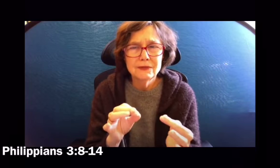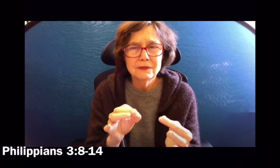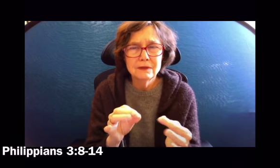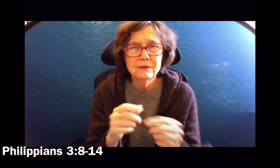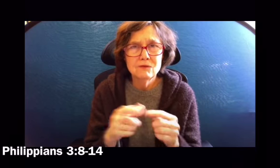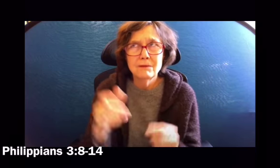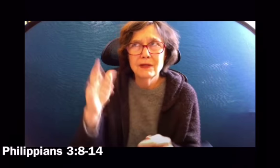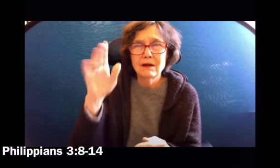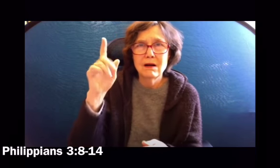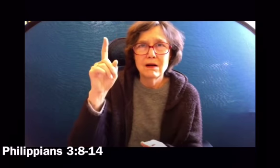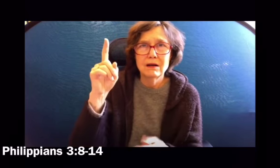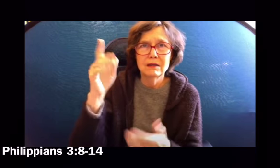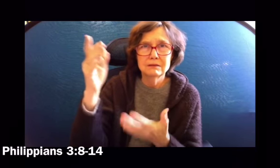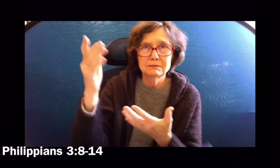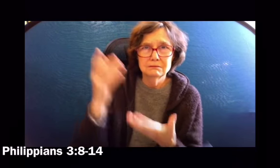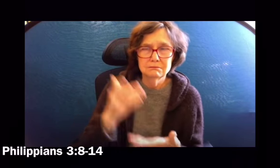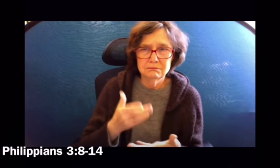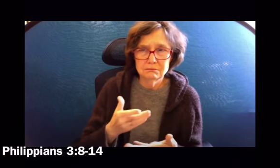resurrection from the dead.